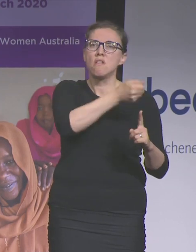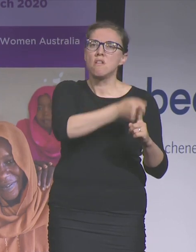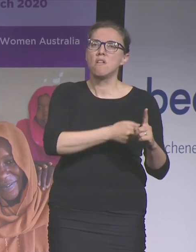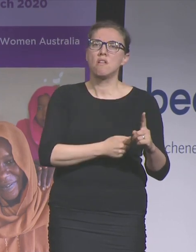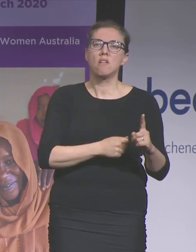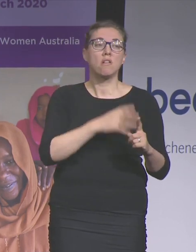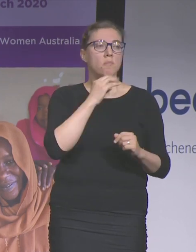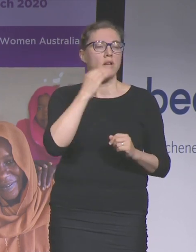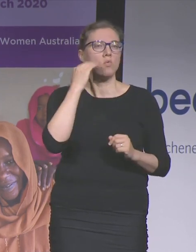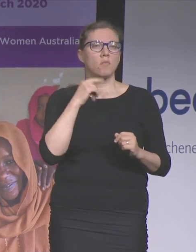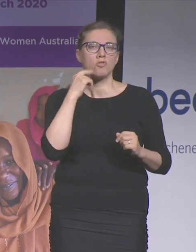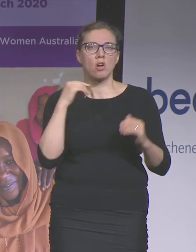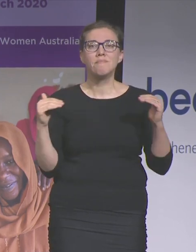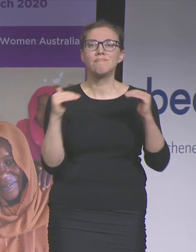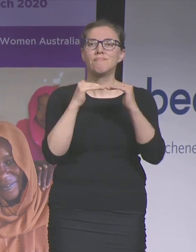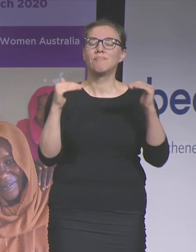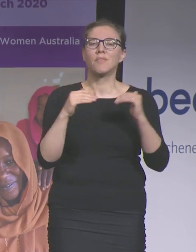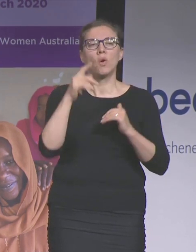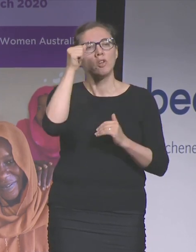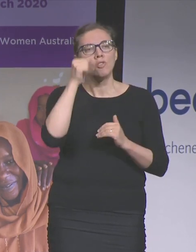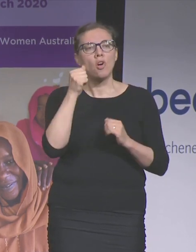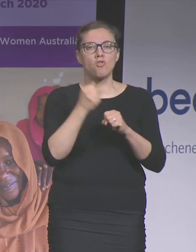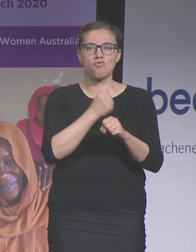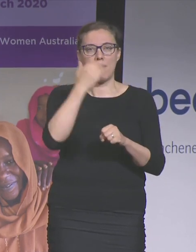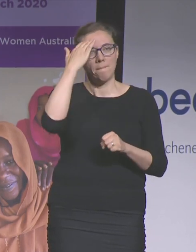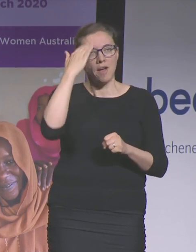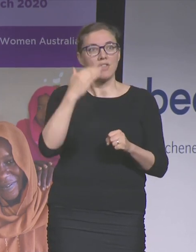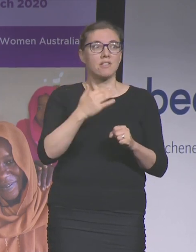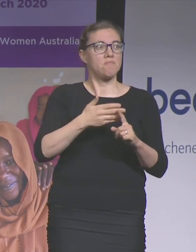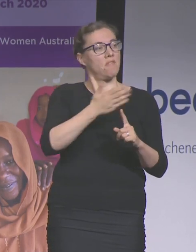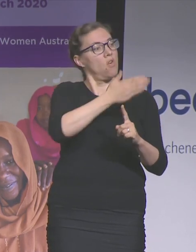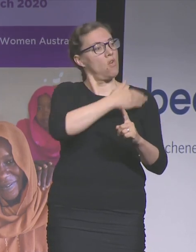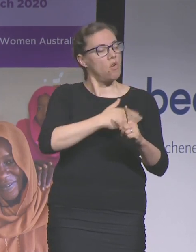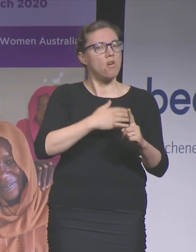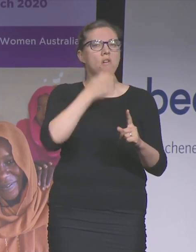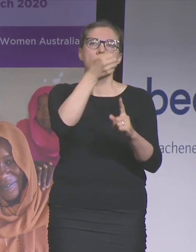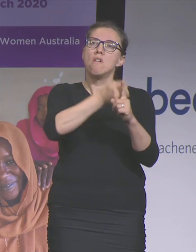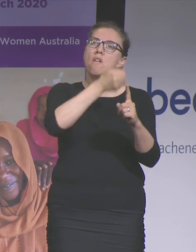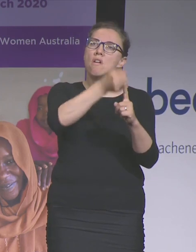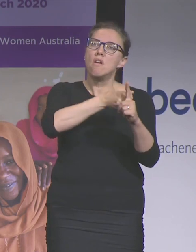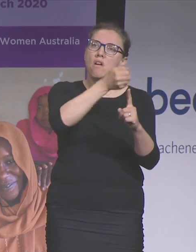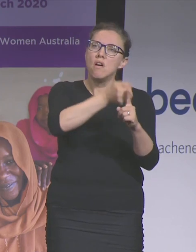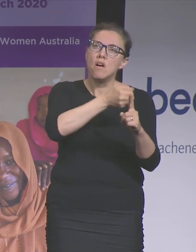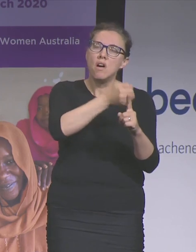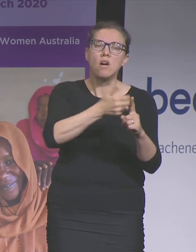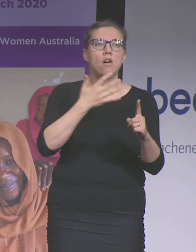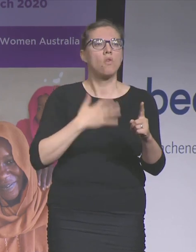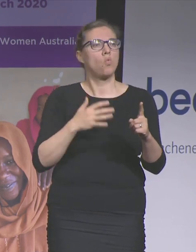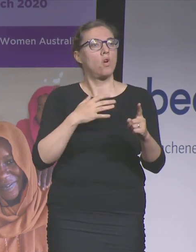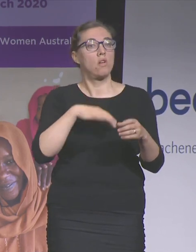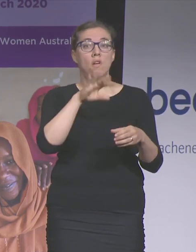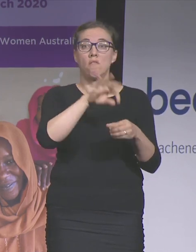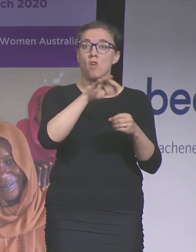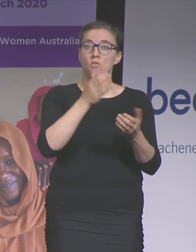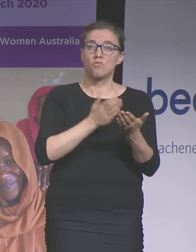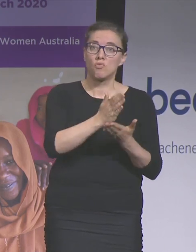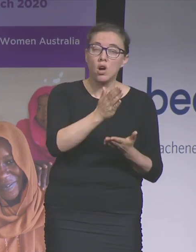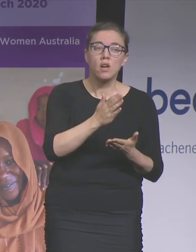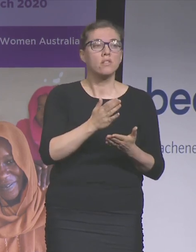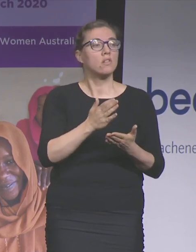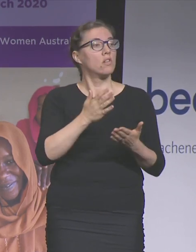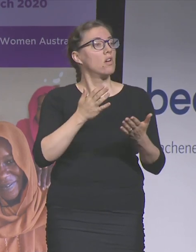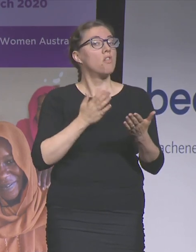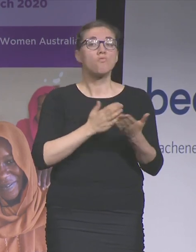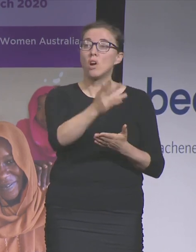grandmothers fought the battle for suffrage. Our grandmothers fought for the right to work. Our mothers fought